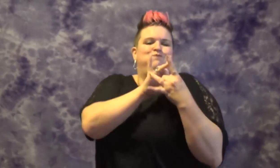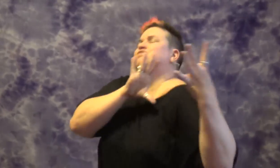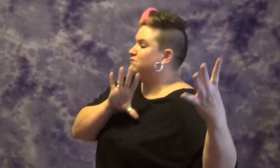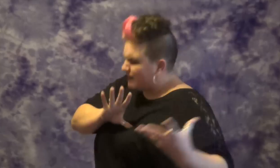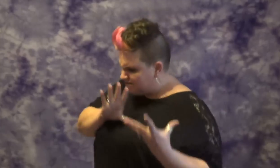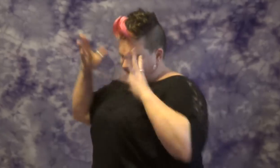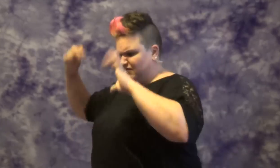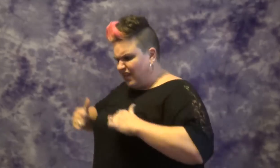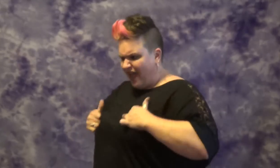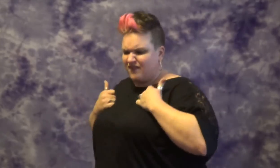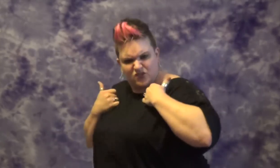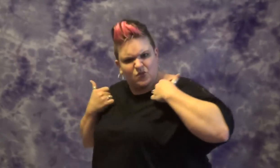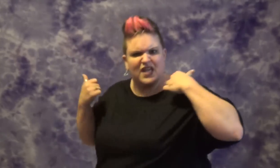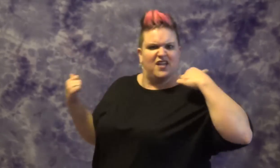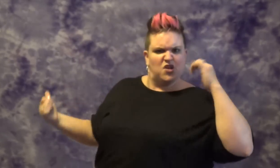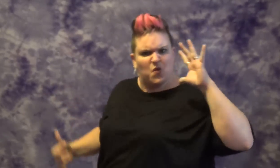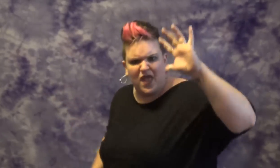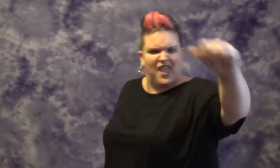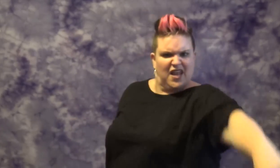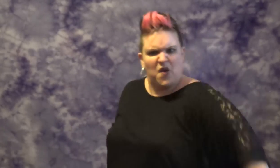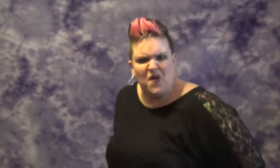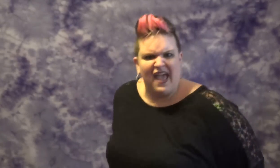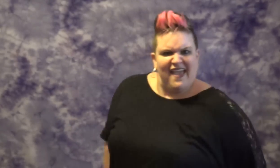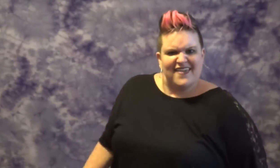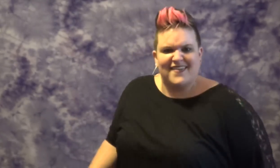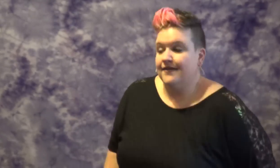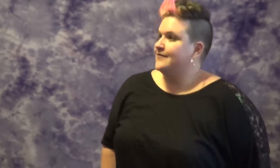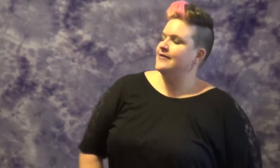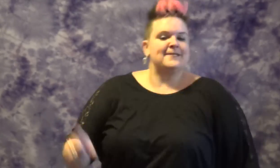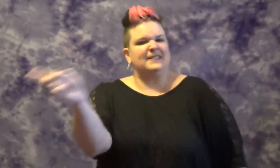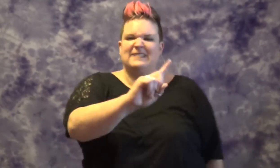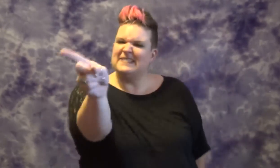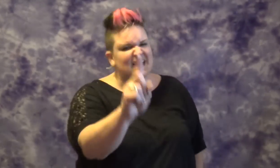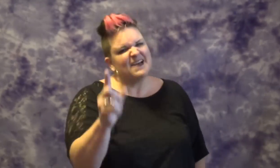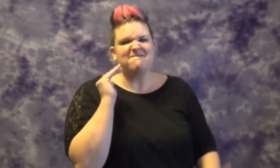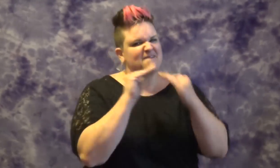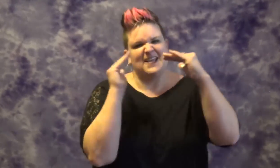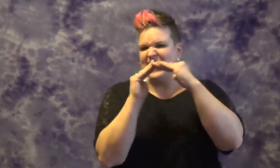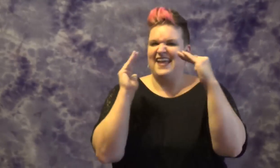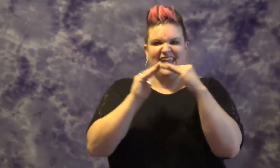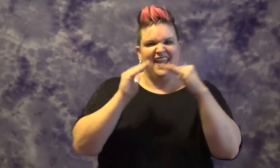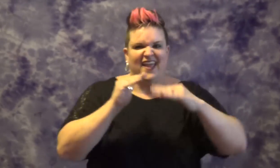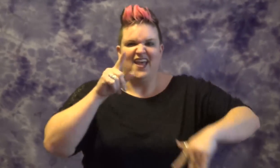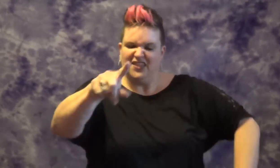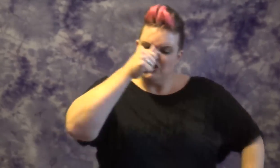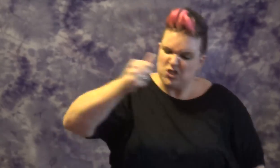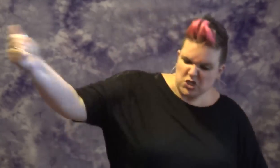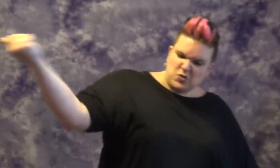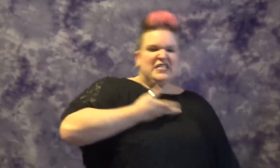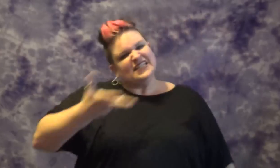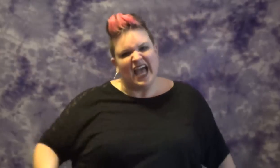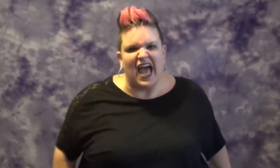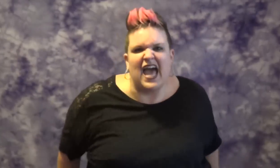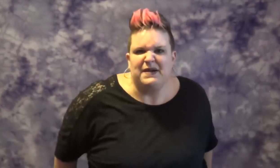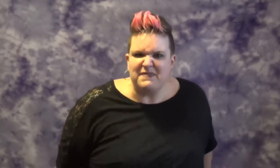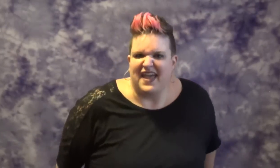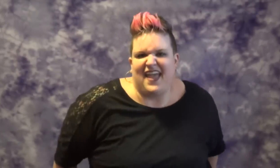when you went away. It's not fair to deny me of the